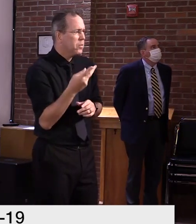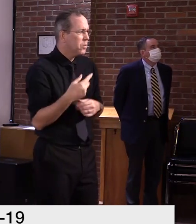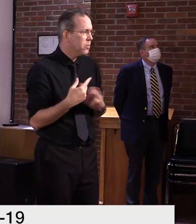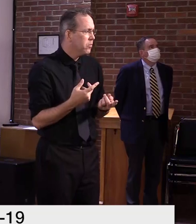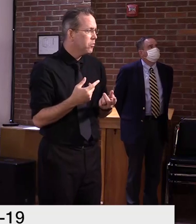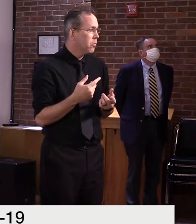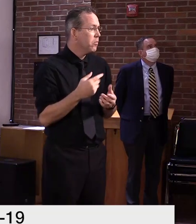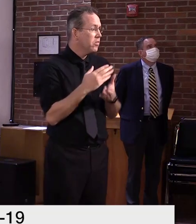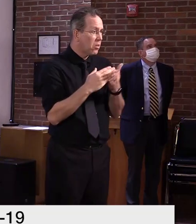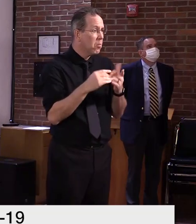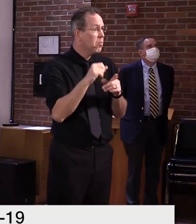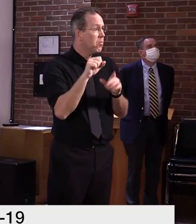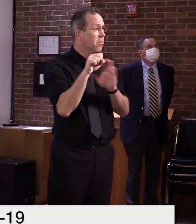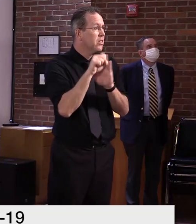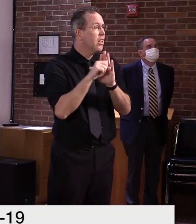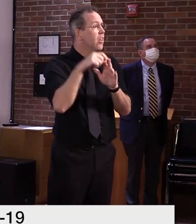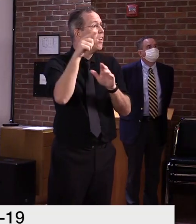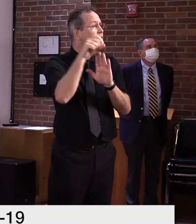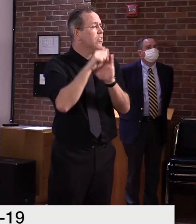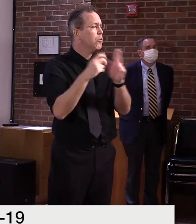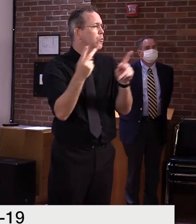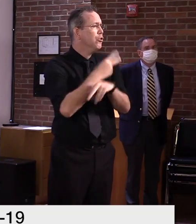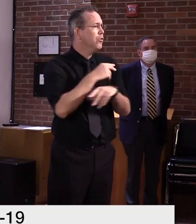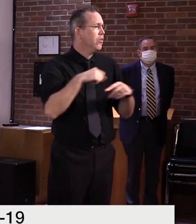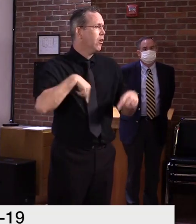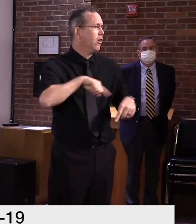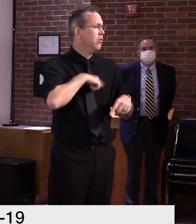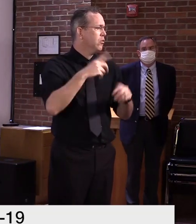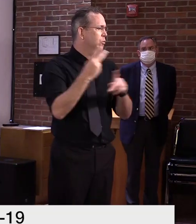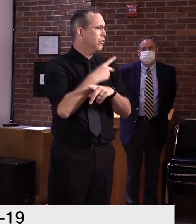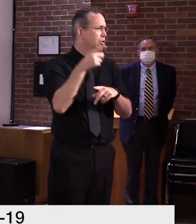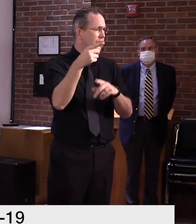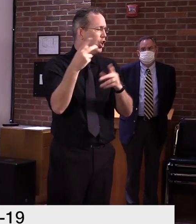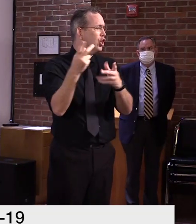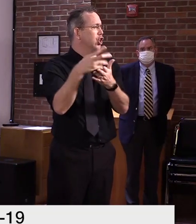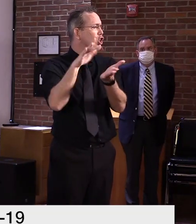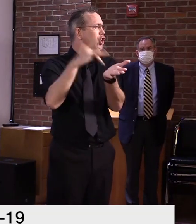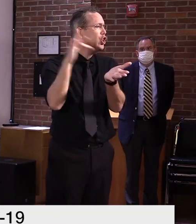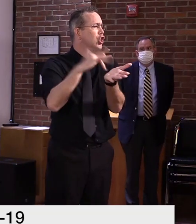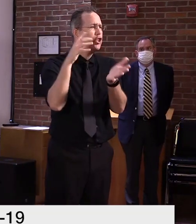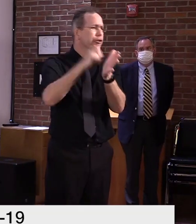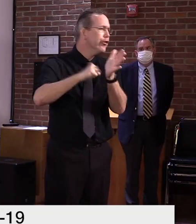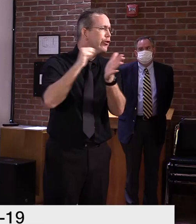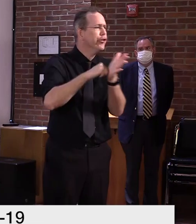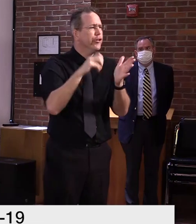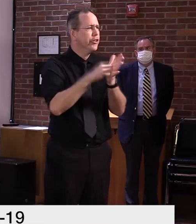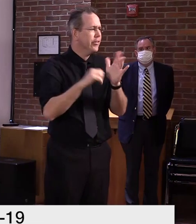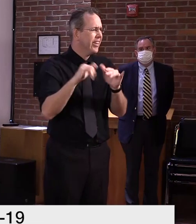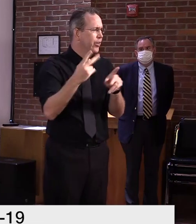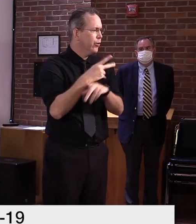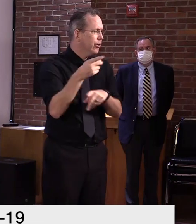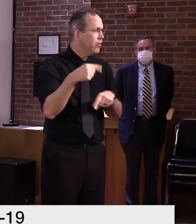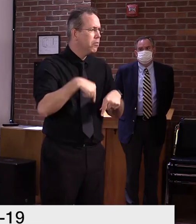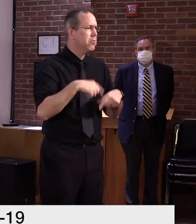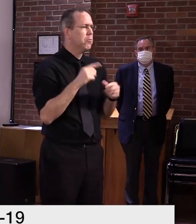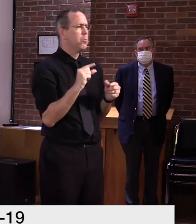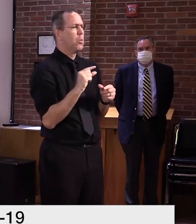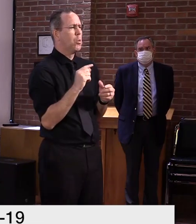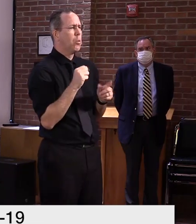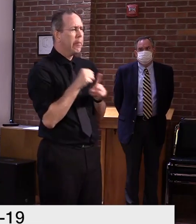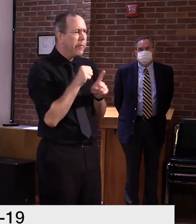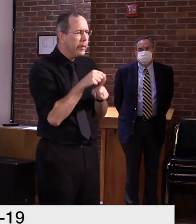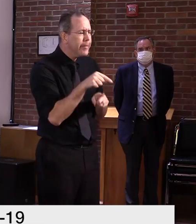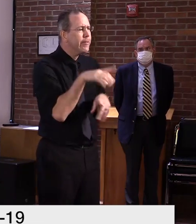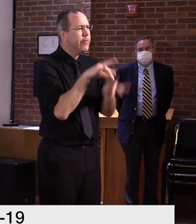other states. So, um, this may change, uh, but at this point in time, it's not, uh, it's not enough, um, again, to be